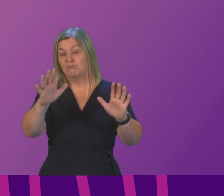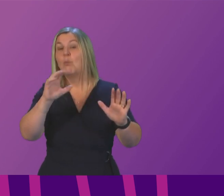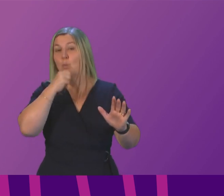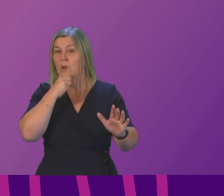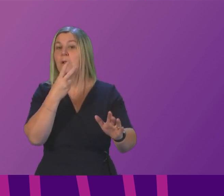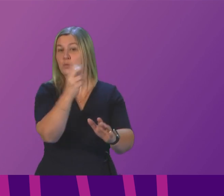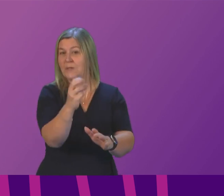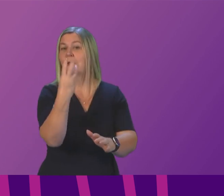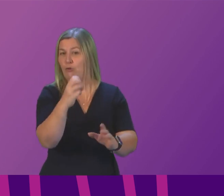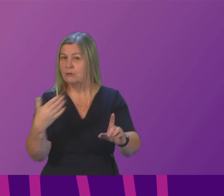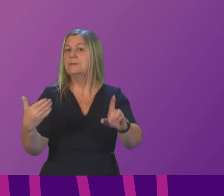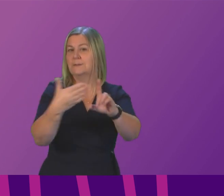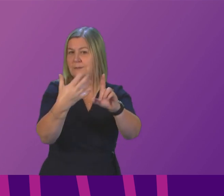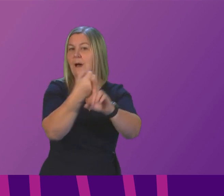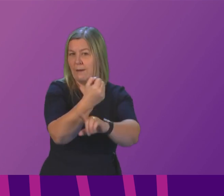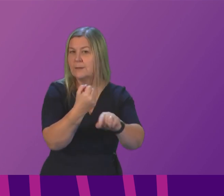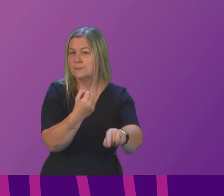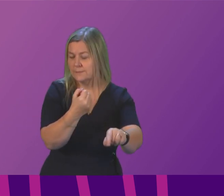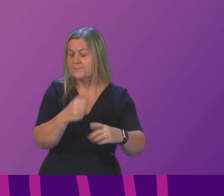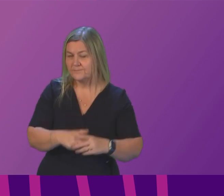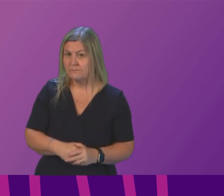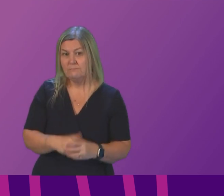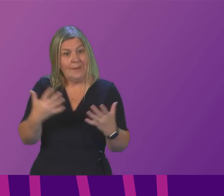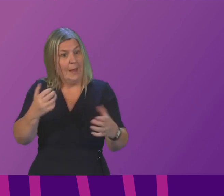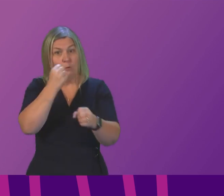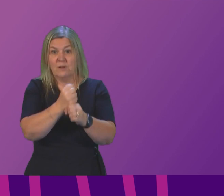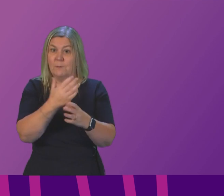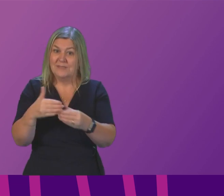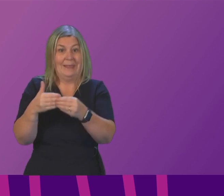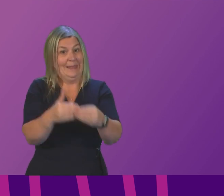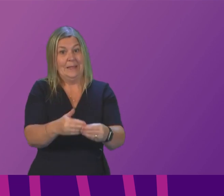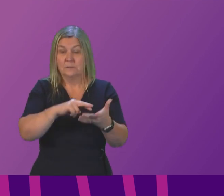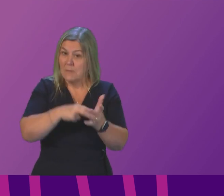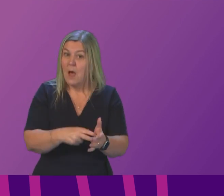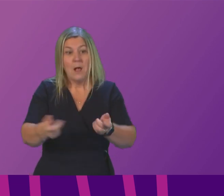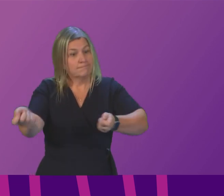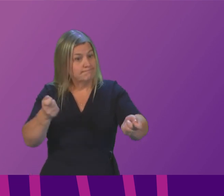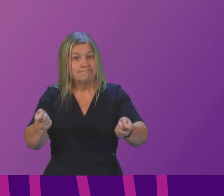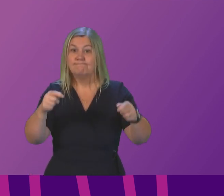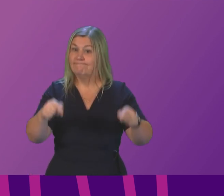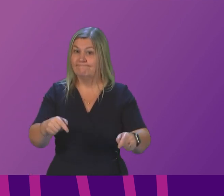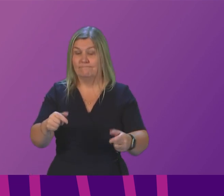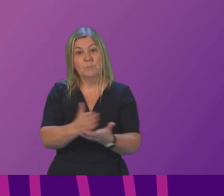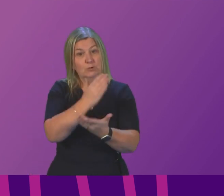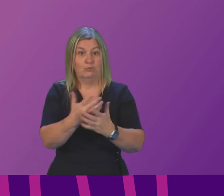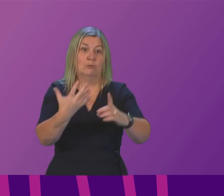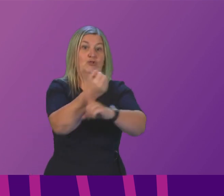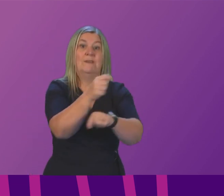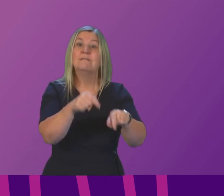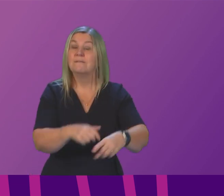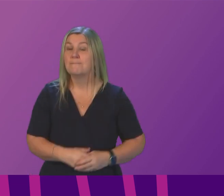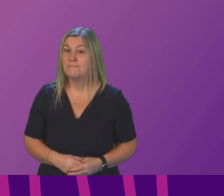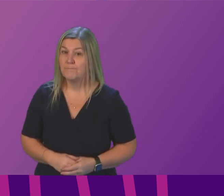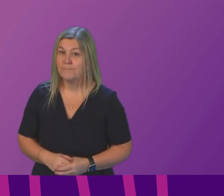to do so it is now incumbent on the government to lead by example and all of us to make sure we do everything necessary to meet that target